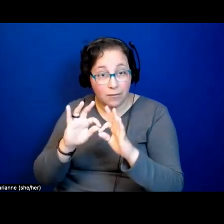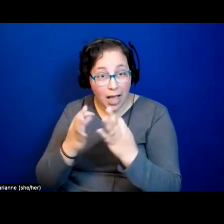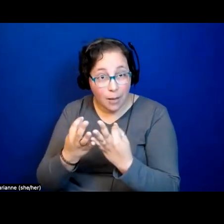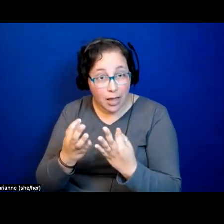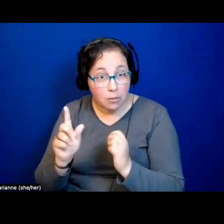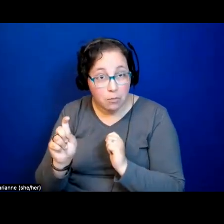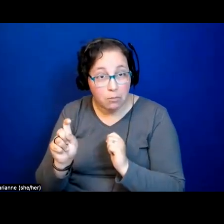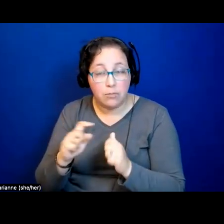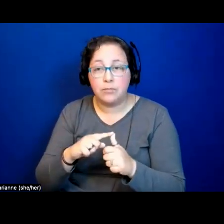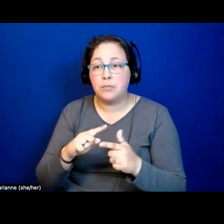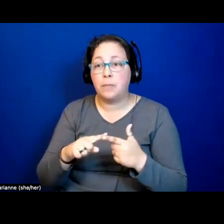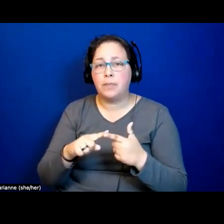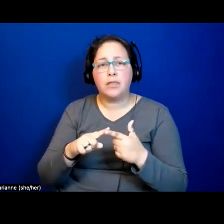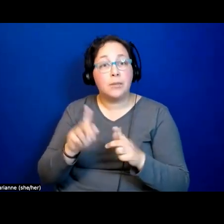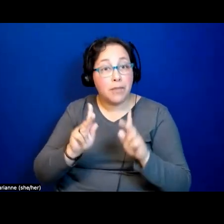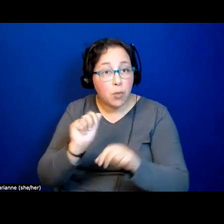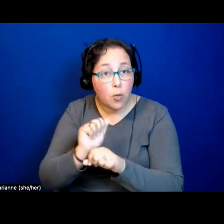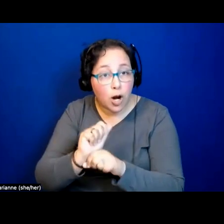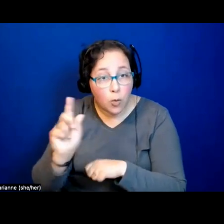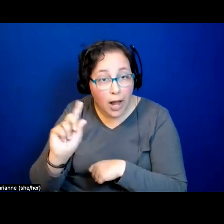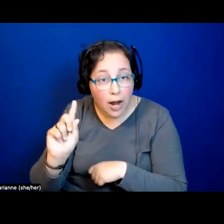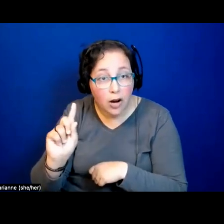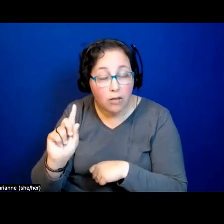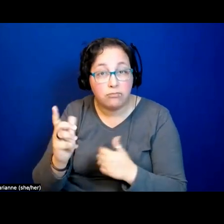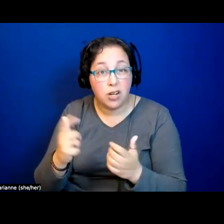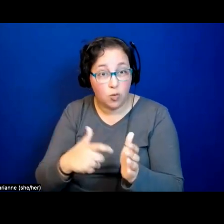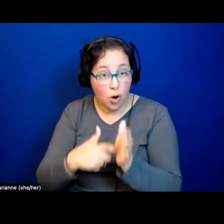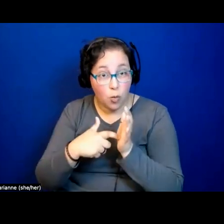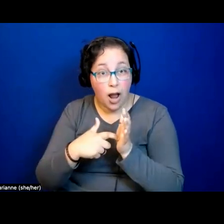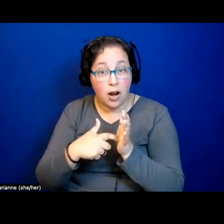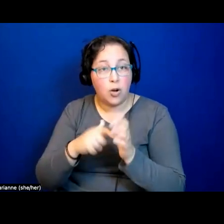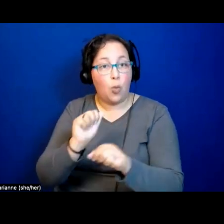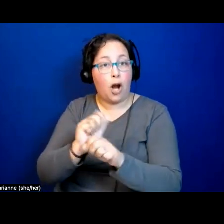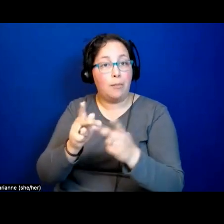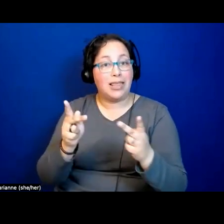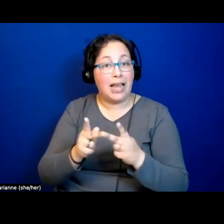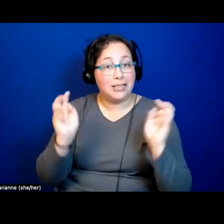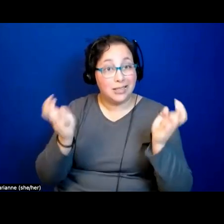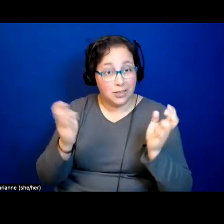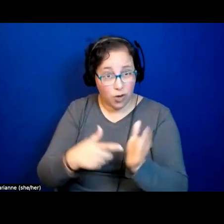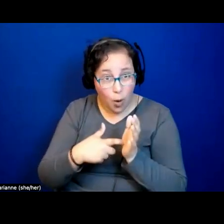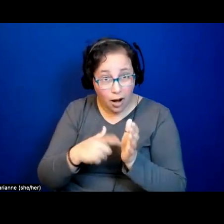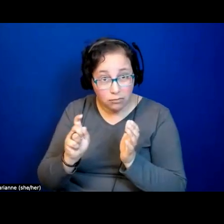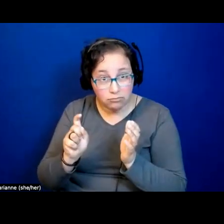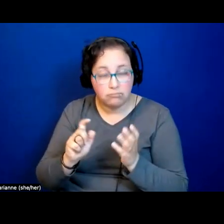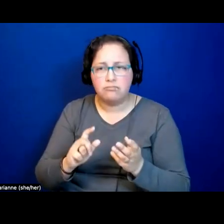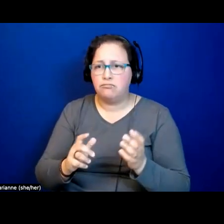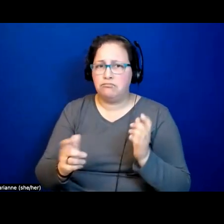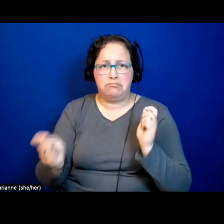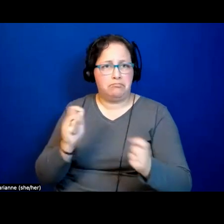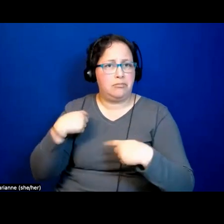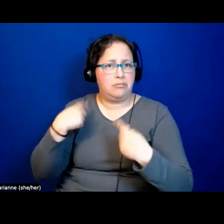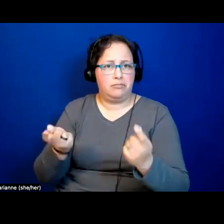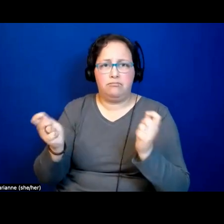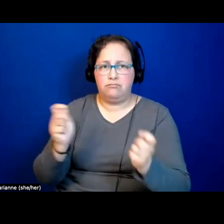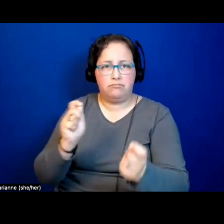Where is it that people work and under what, what circumstances? circumstances? Much of these have been rearranged from the